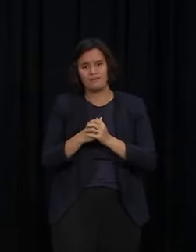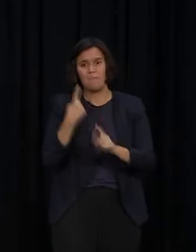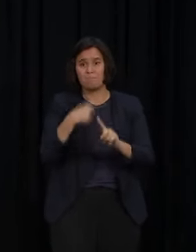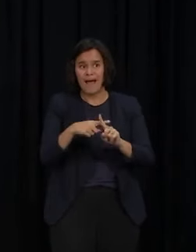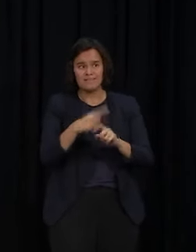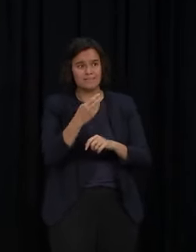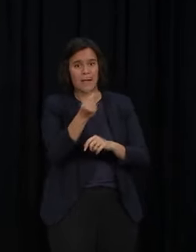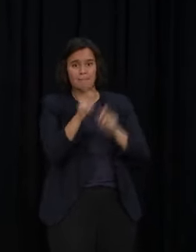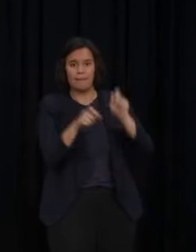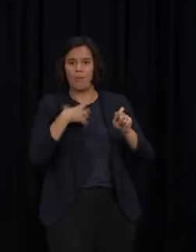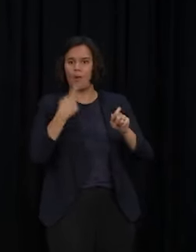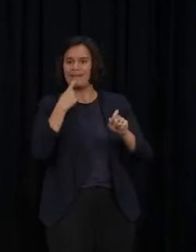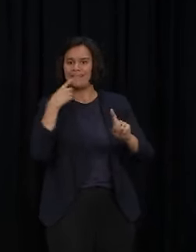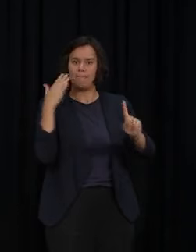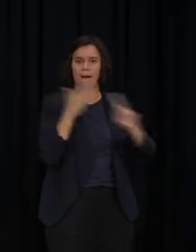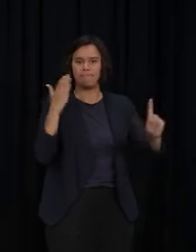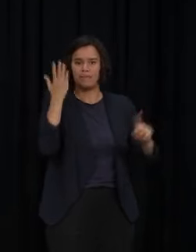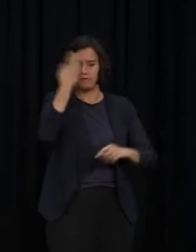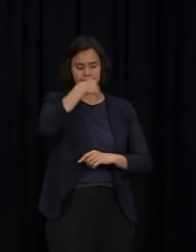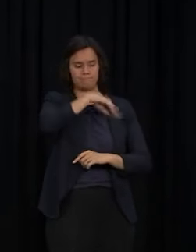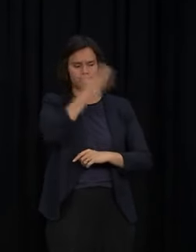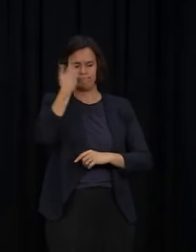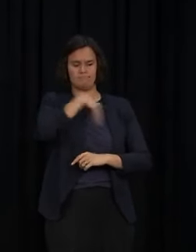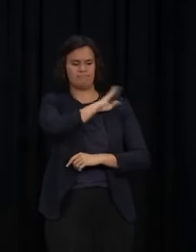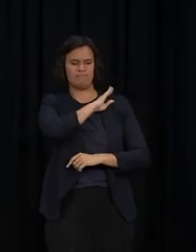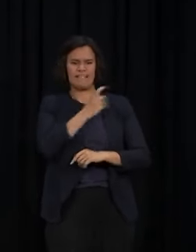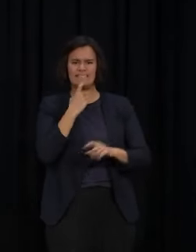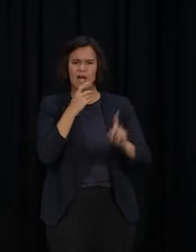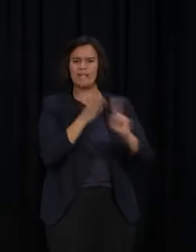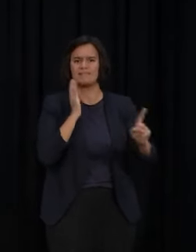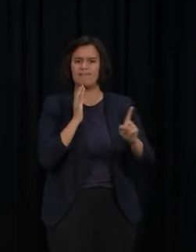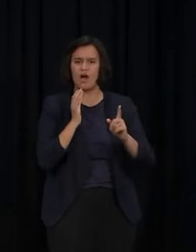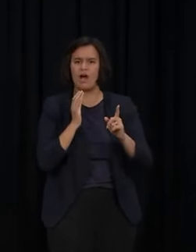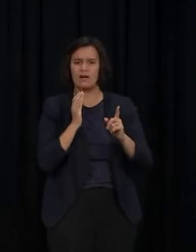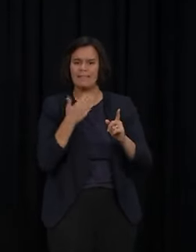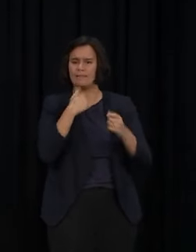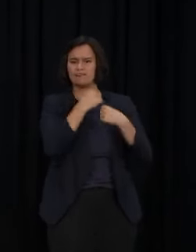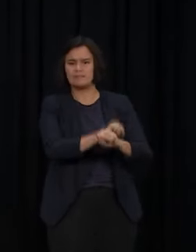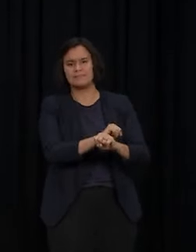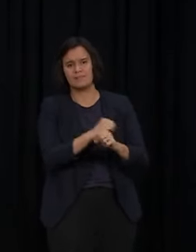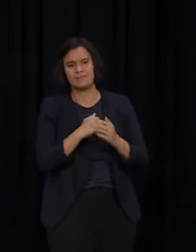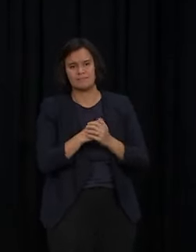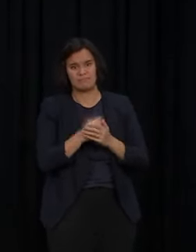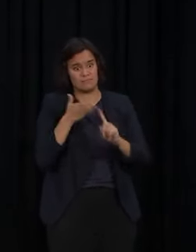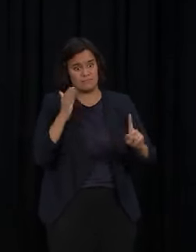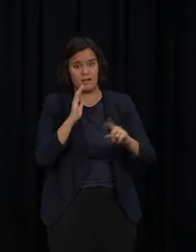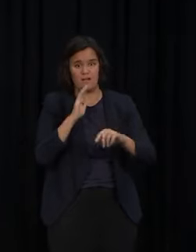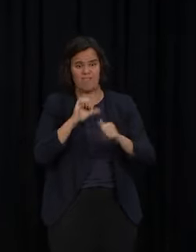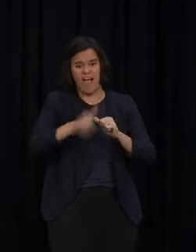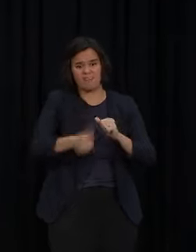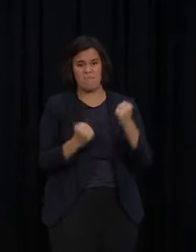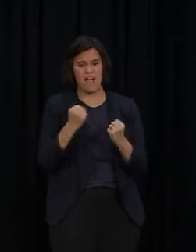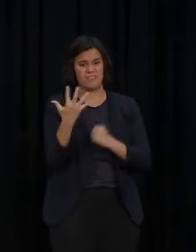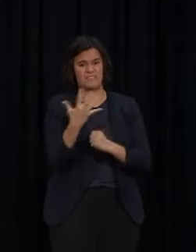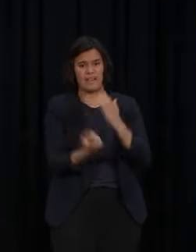identified. And that is an issue that has generally been raised as a concern, both prior and in the aftermath of March 15. Both the